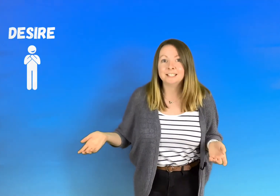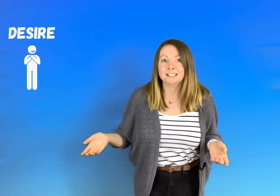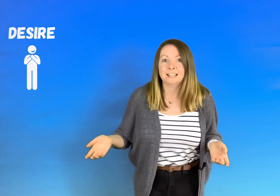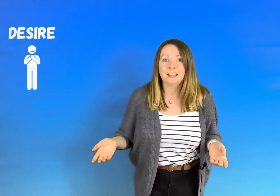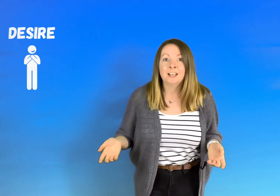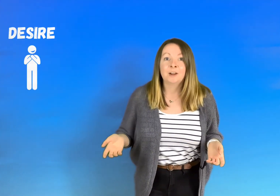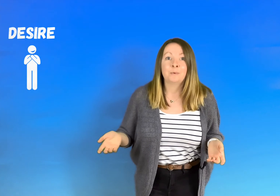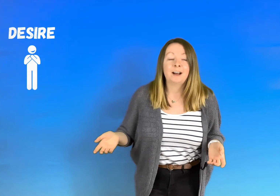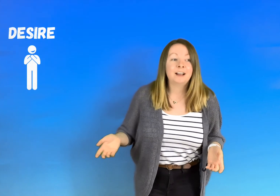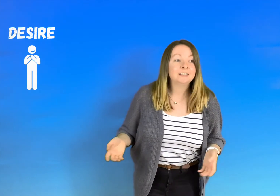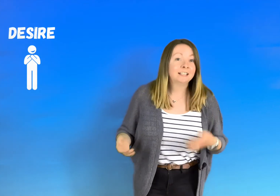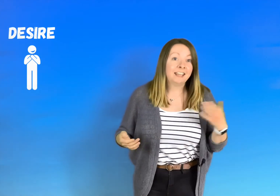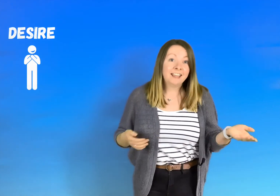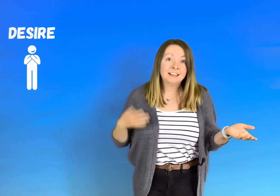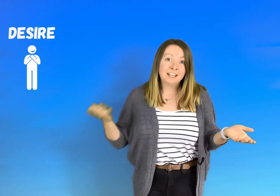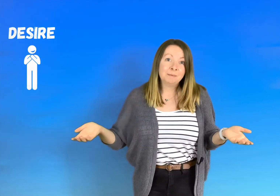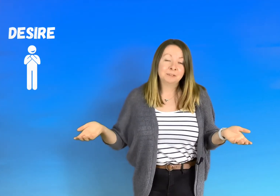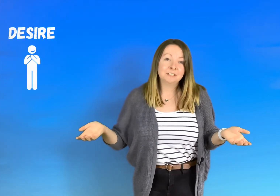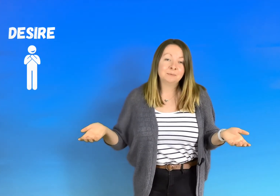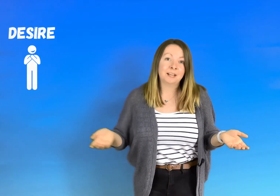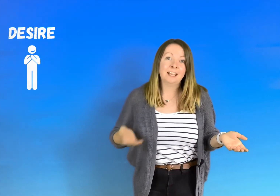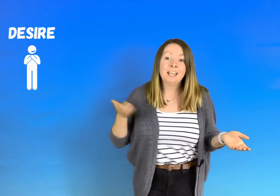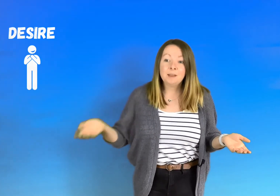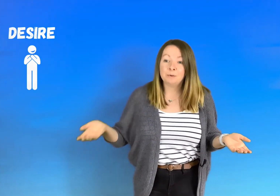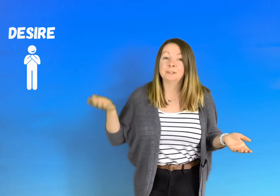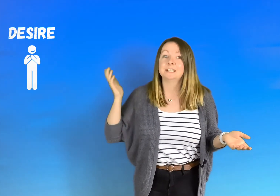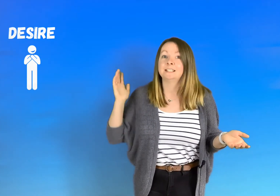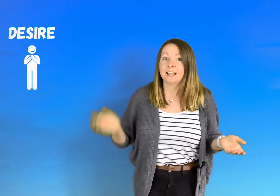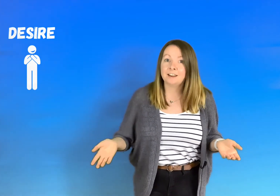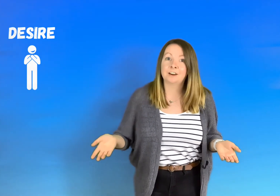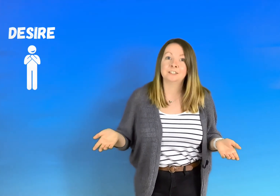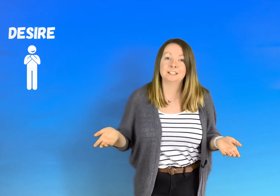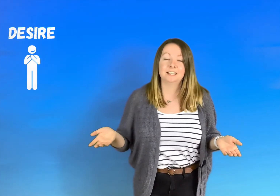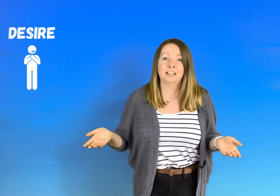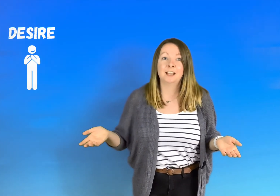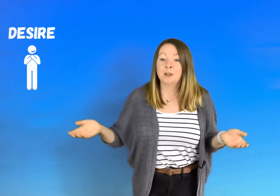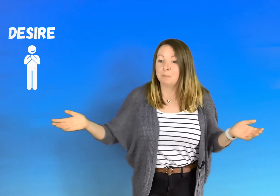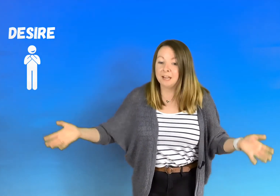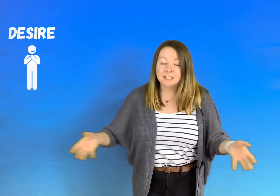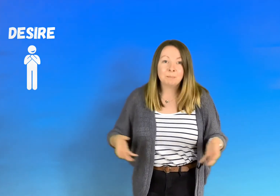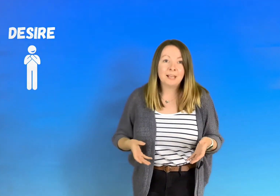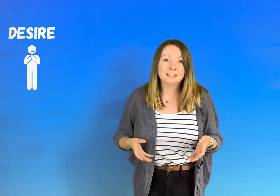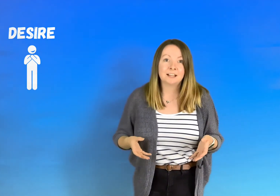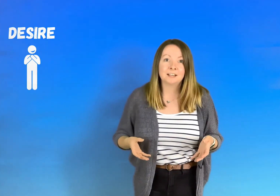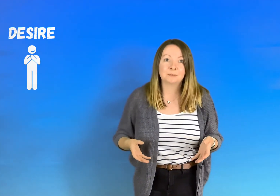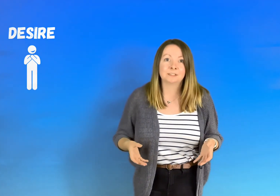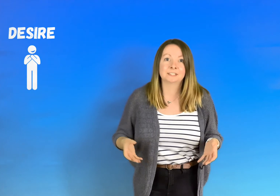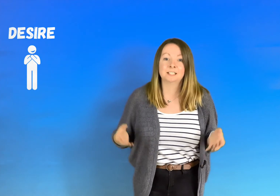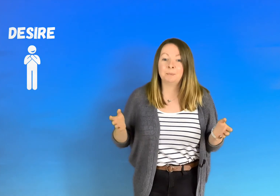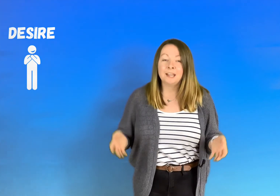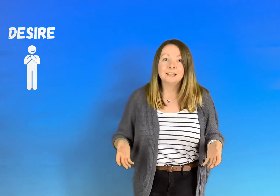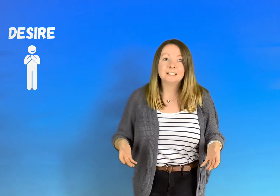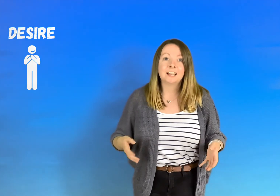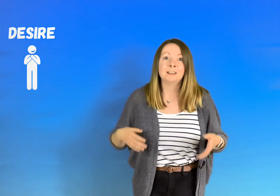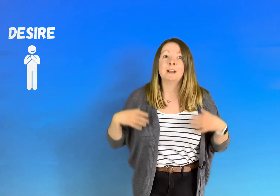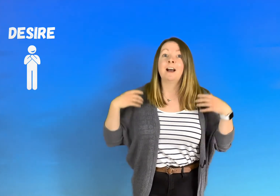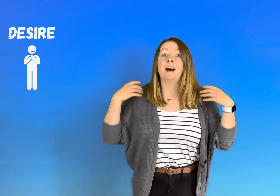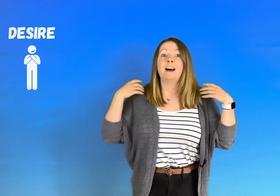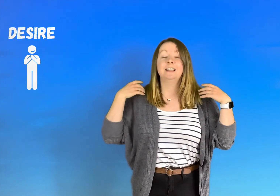today we had cain and abel didn't we abel desired to pick the best animals and to put in the time and